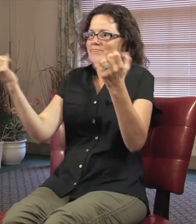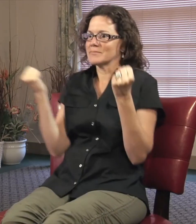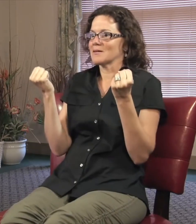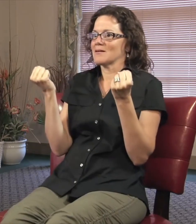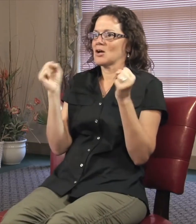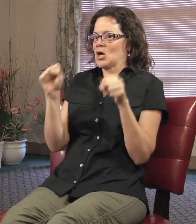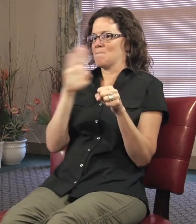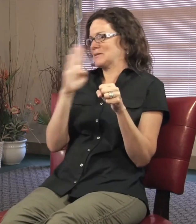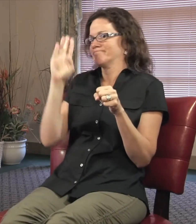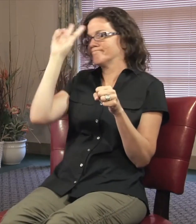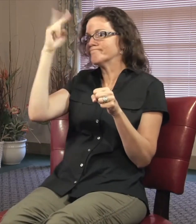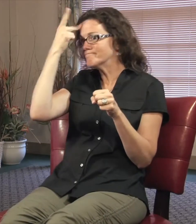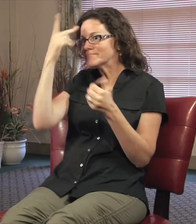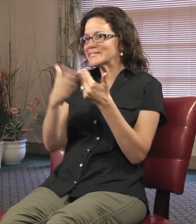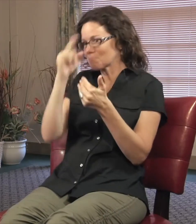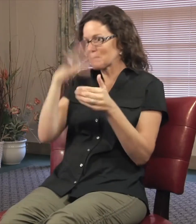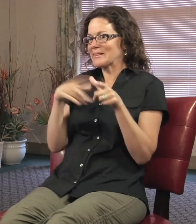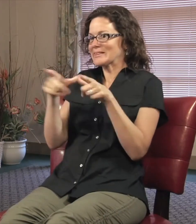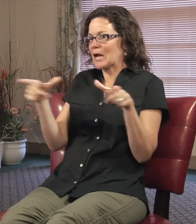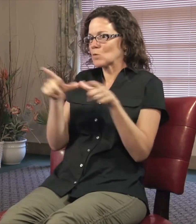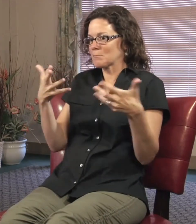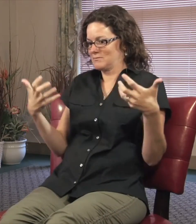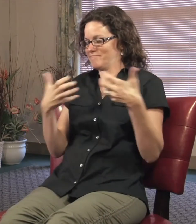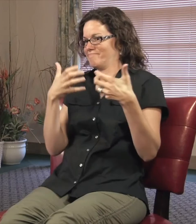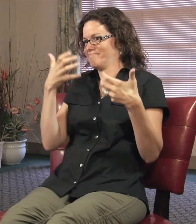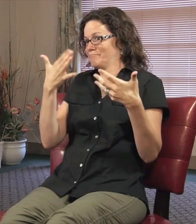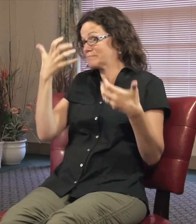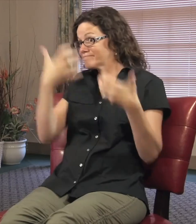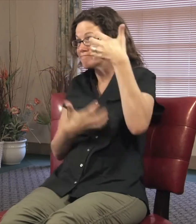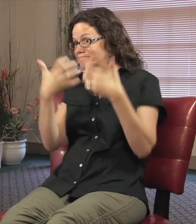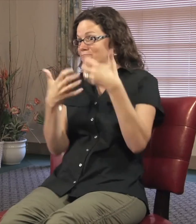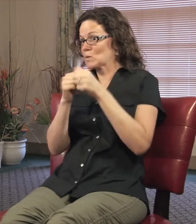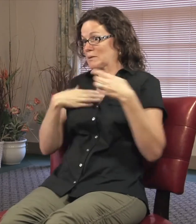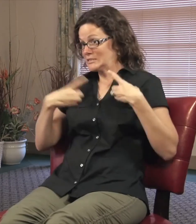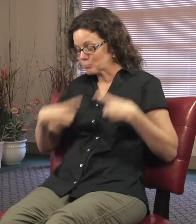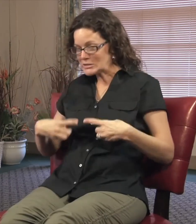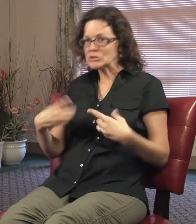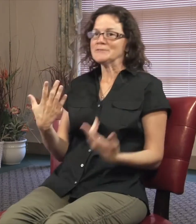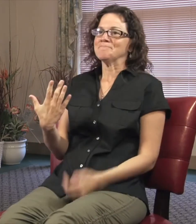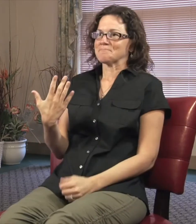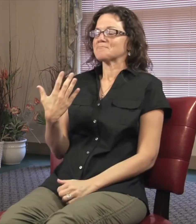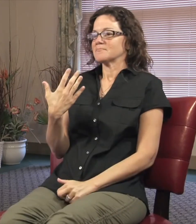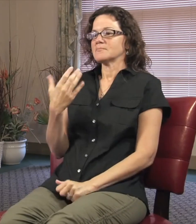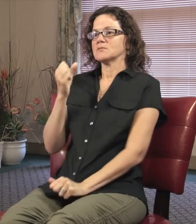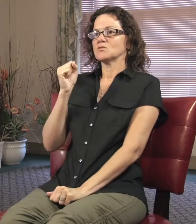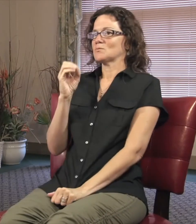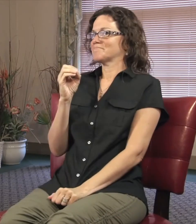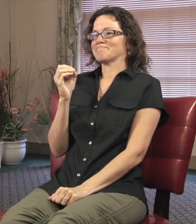easily misunderstood. And that can really affect my language when I'm depressed. And